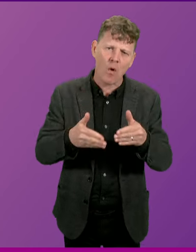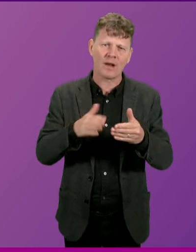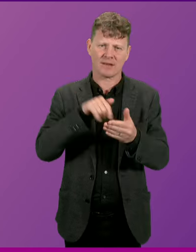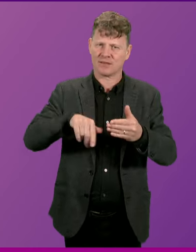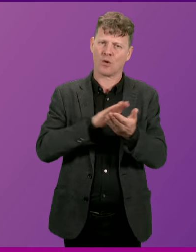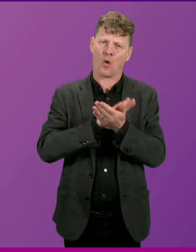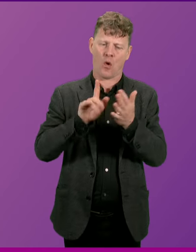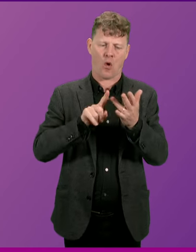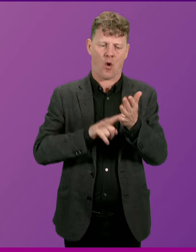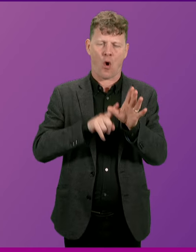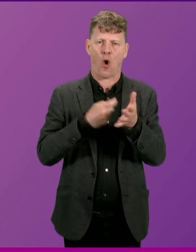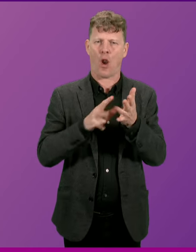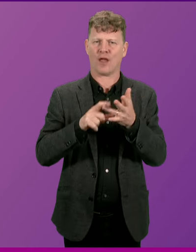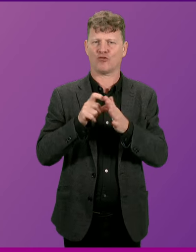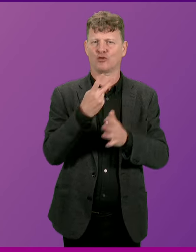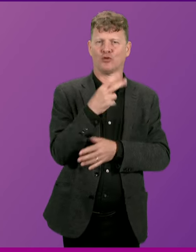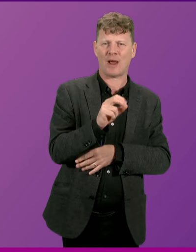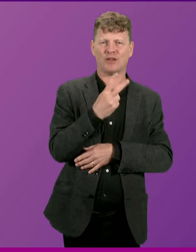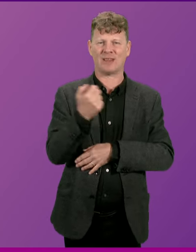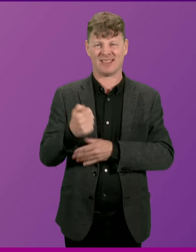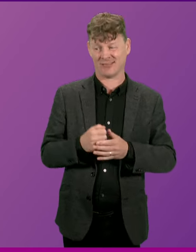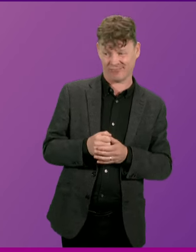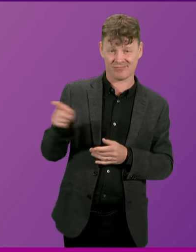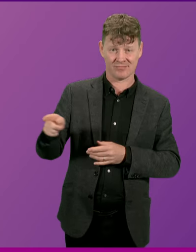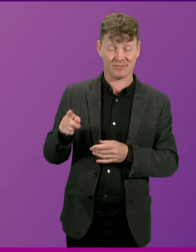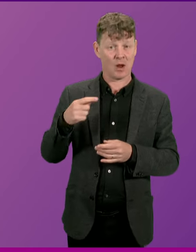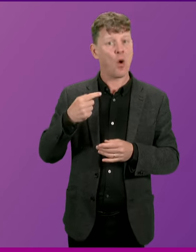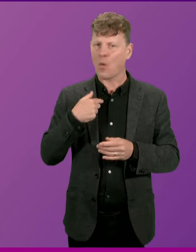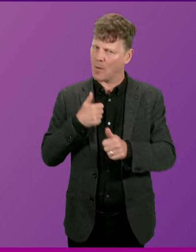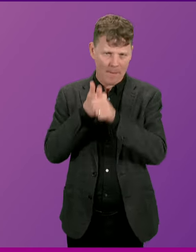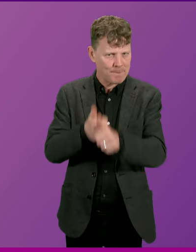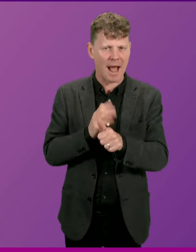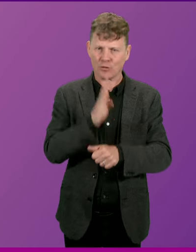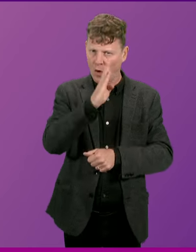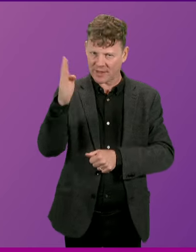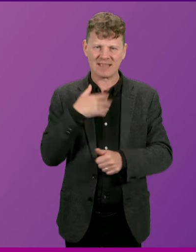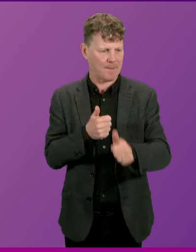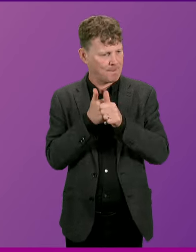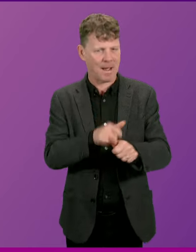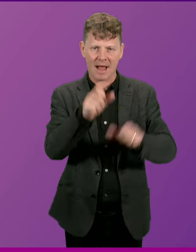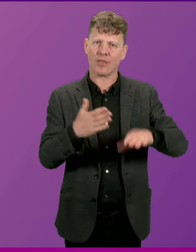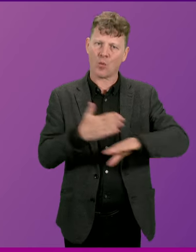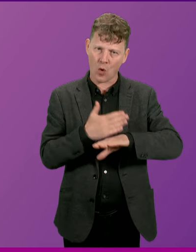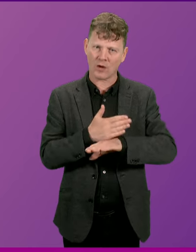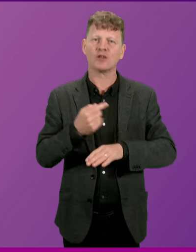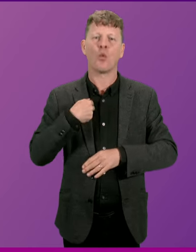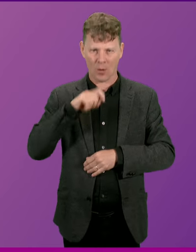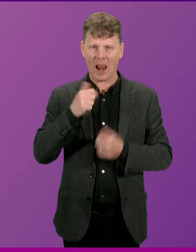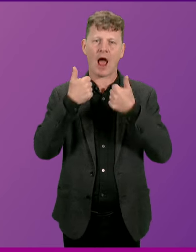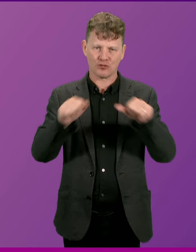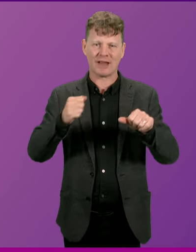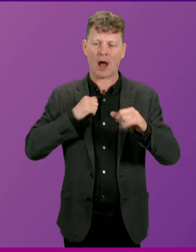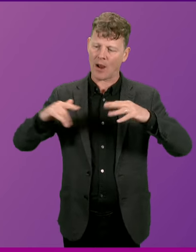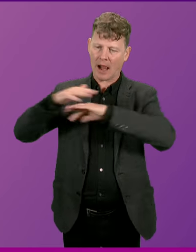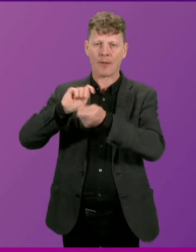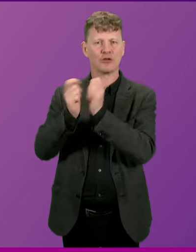2026. Our position is clear, we will back the North-East, we will back workers, and we intend on achieving our climate